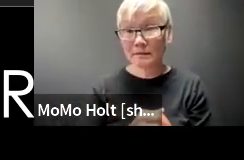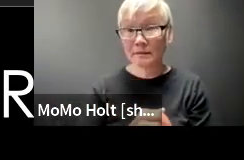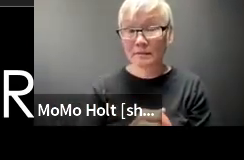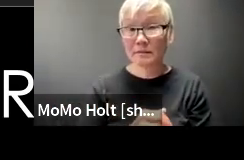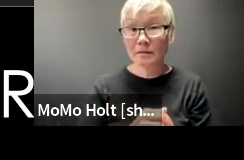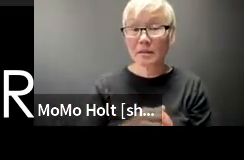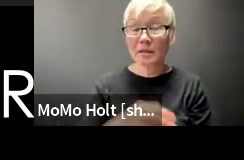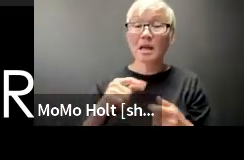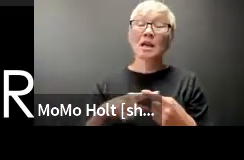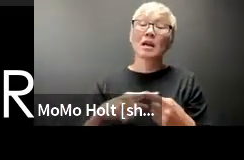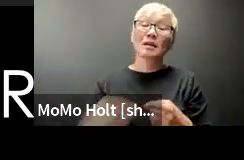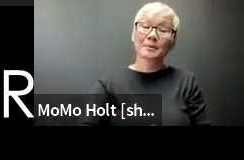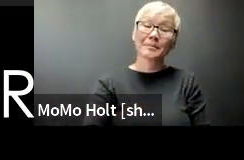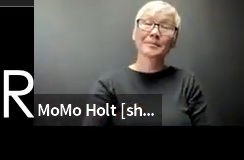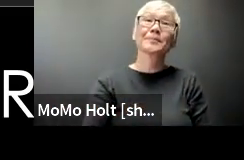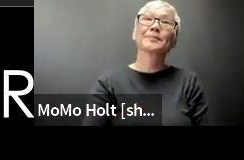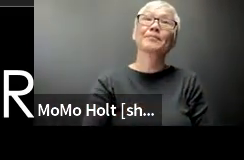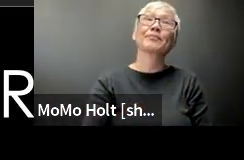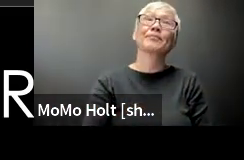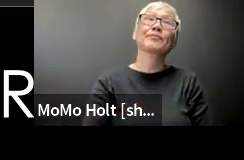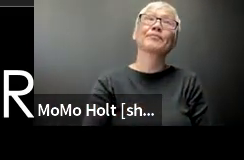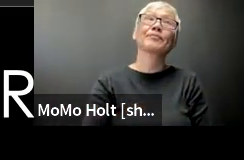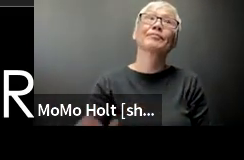Definitely food for thought.